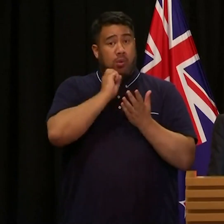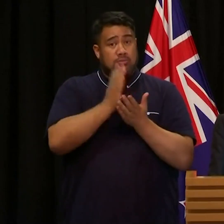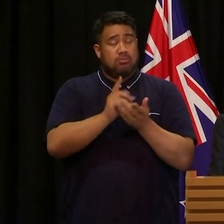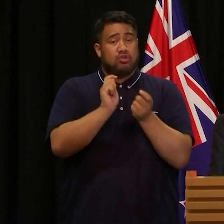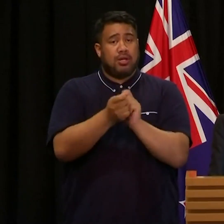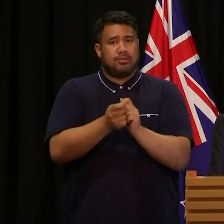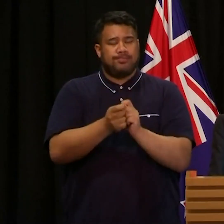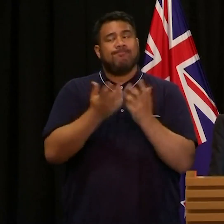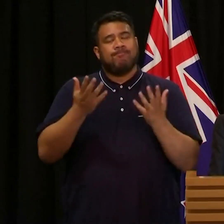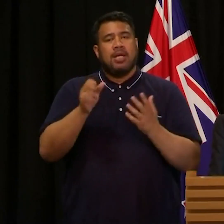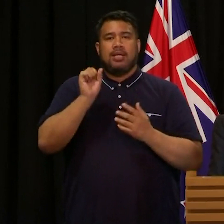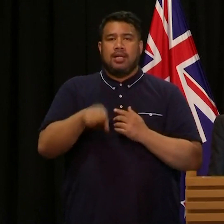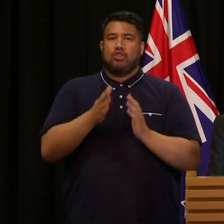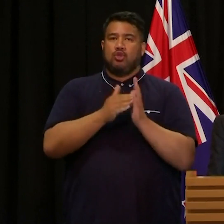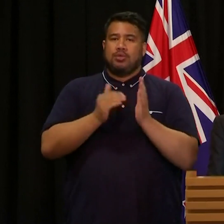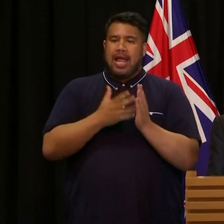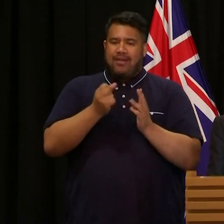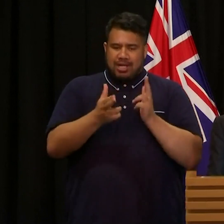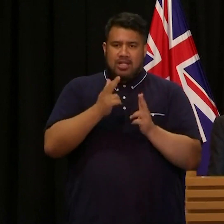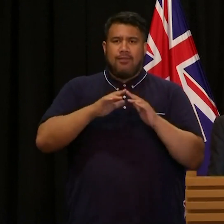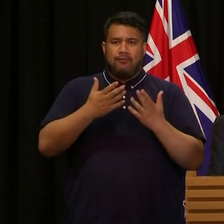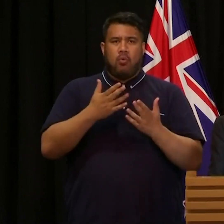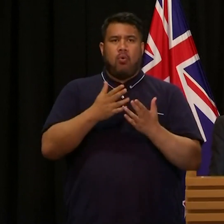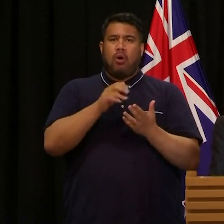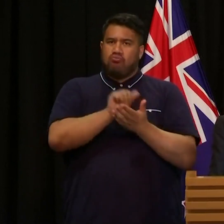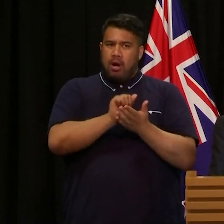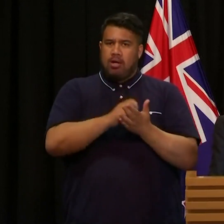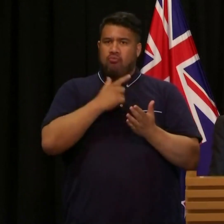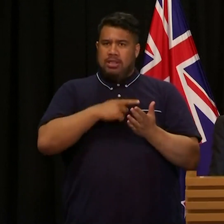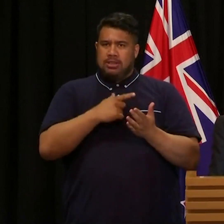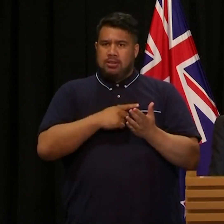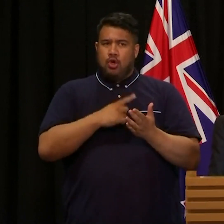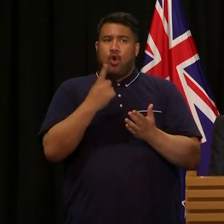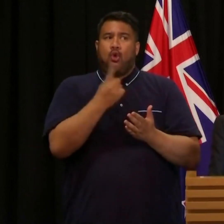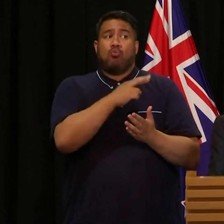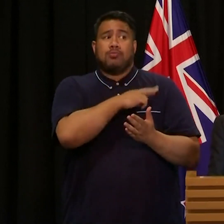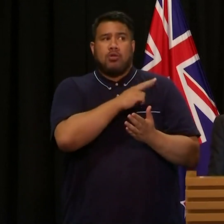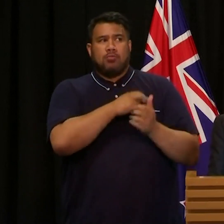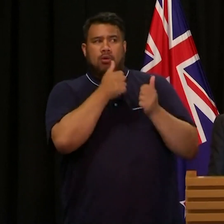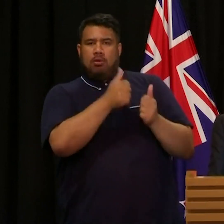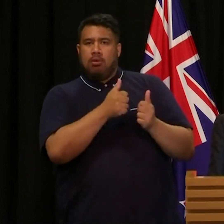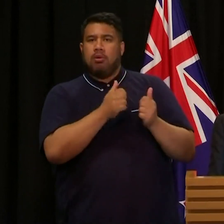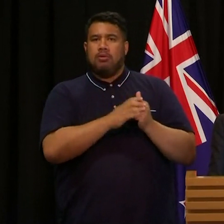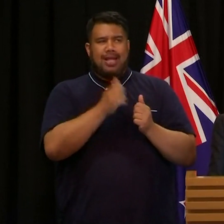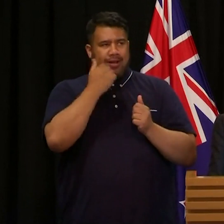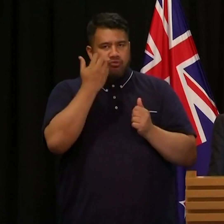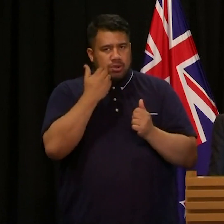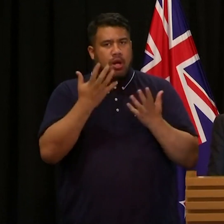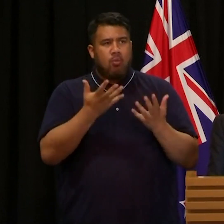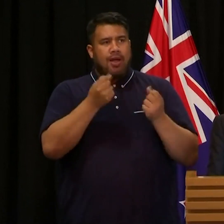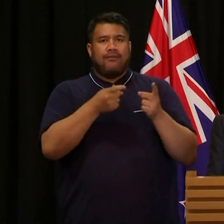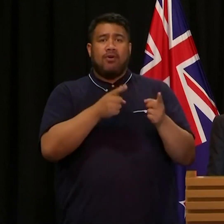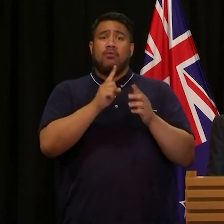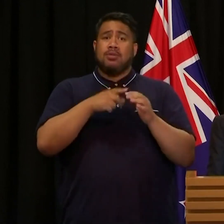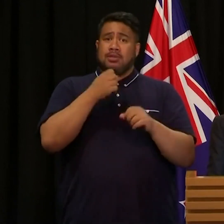have guns in New Zealand that are used for legitimate purposes by responsible owners every single day, and that